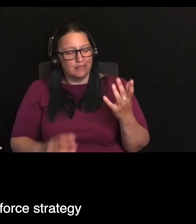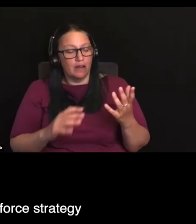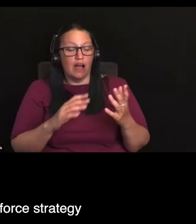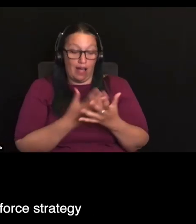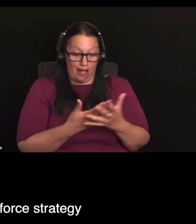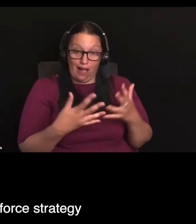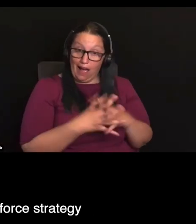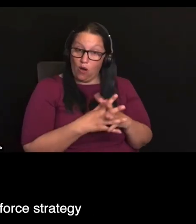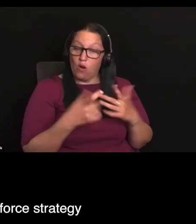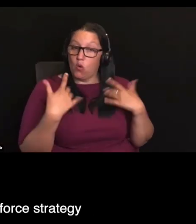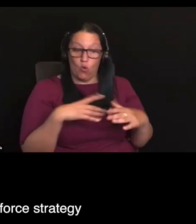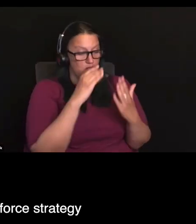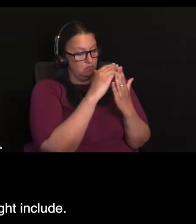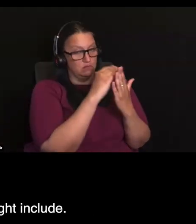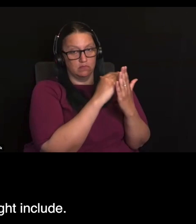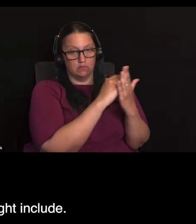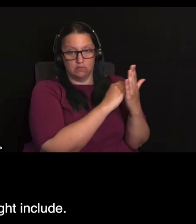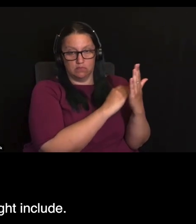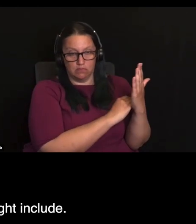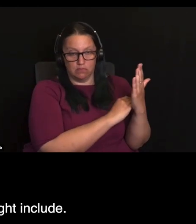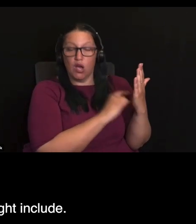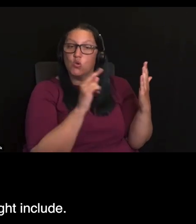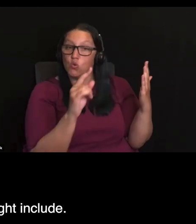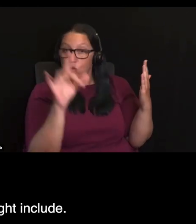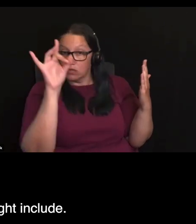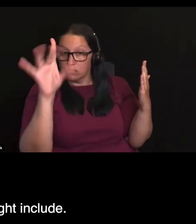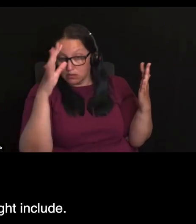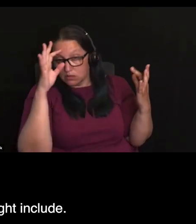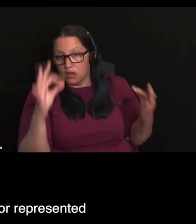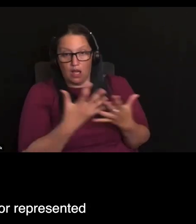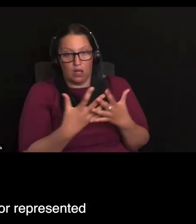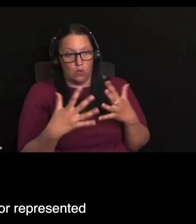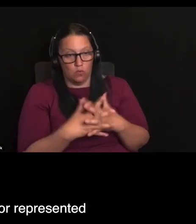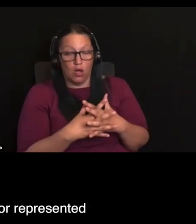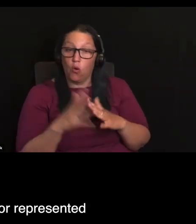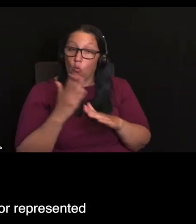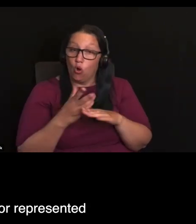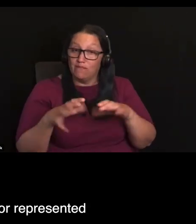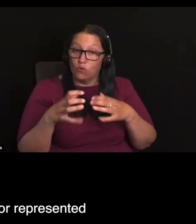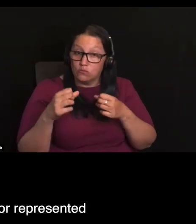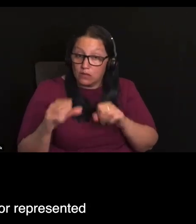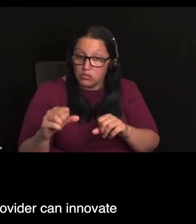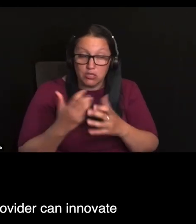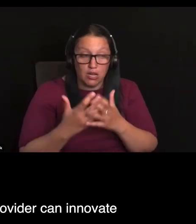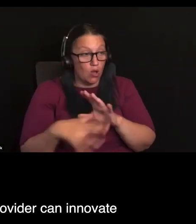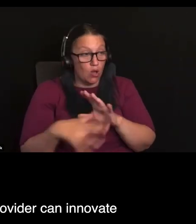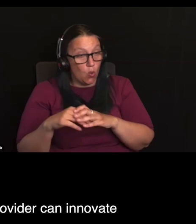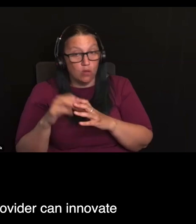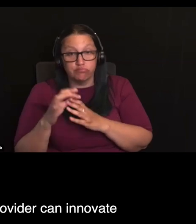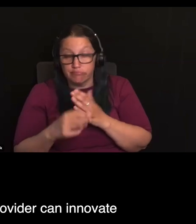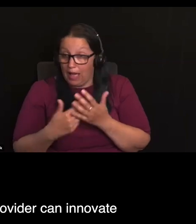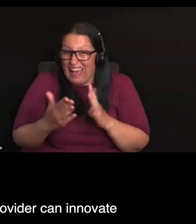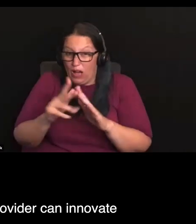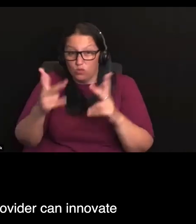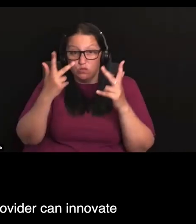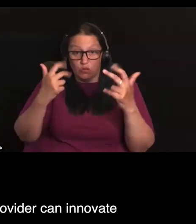You might demonstrate, you know, a workforce strategy and some of the things it might include. However that's then described or represented in evidence is